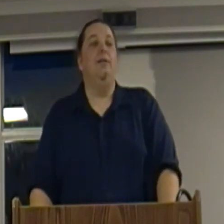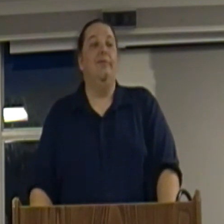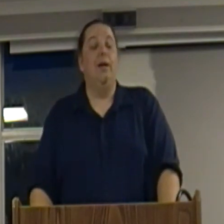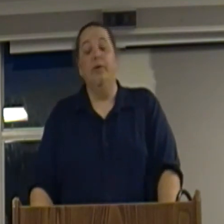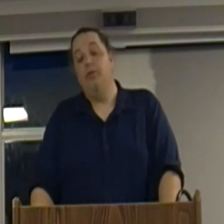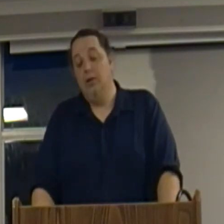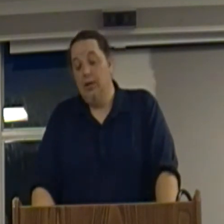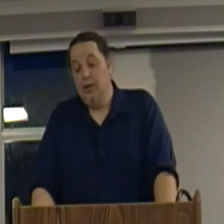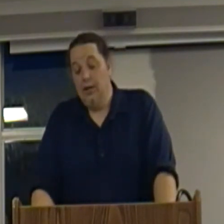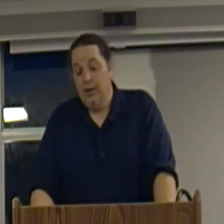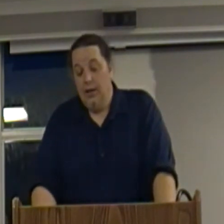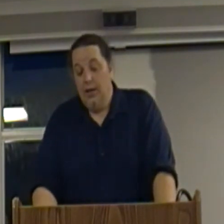little flowers.